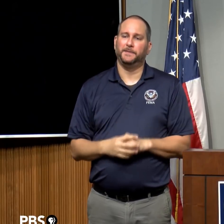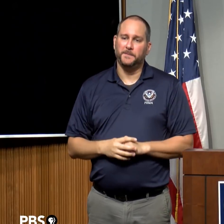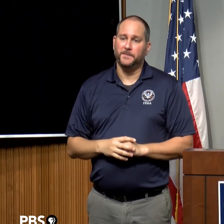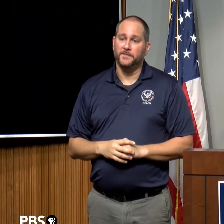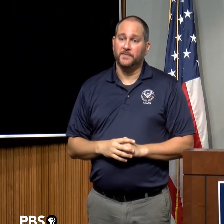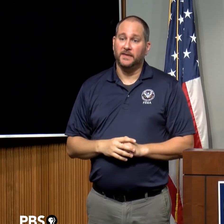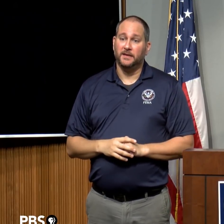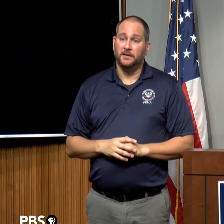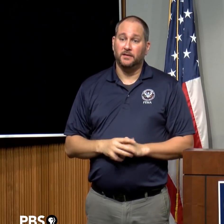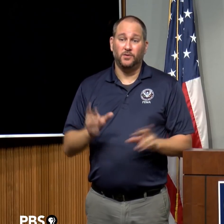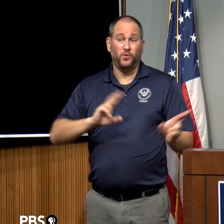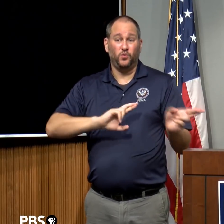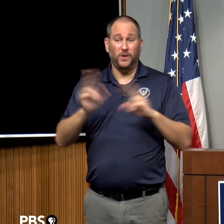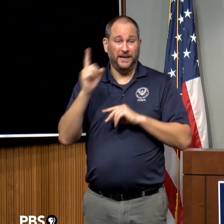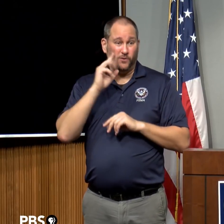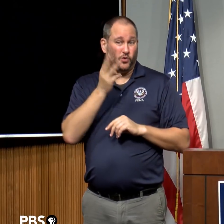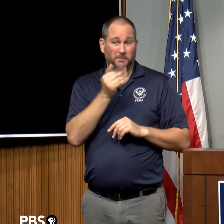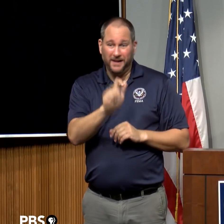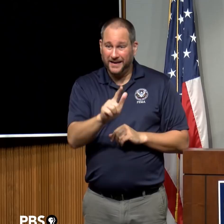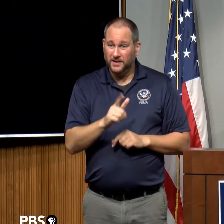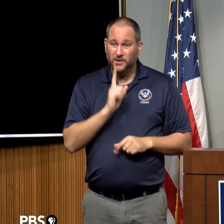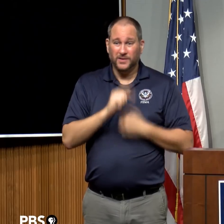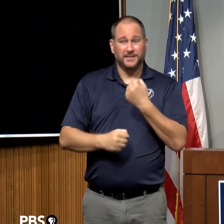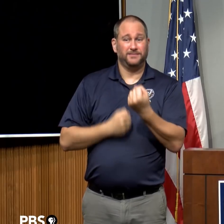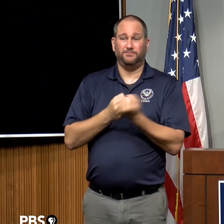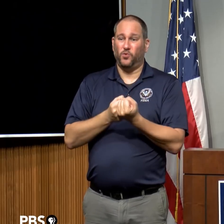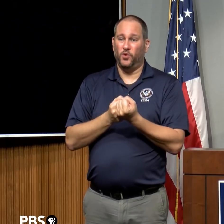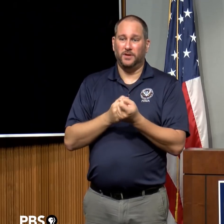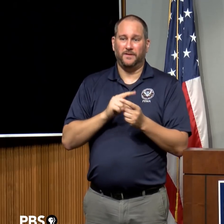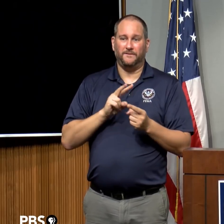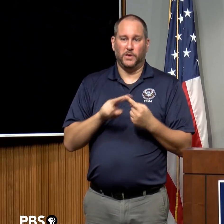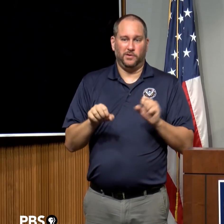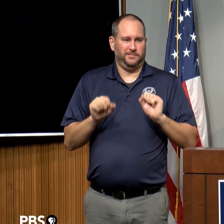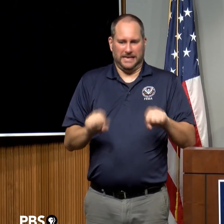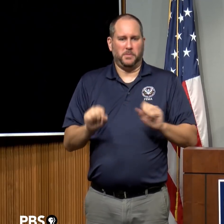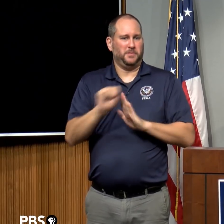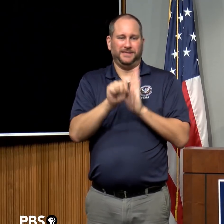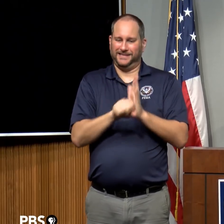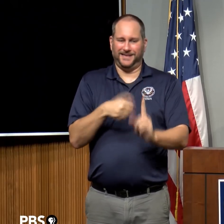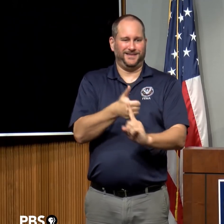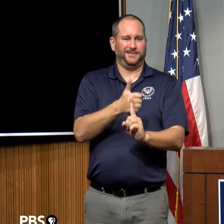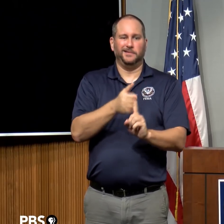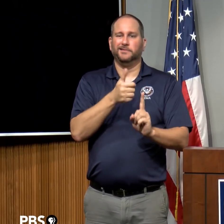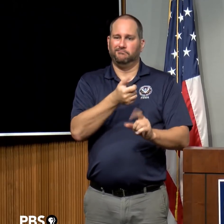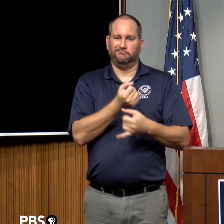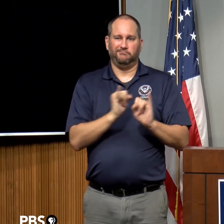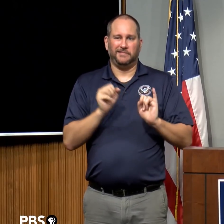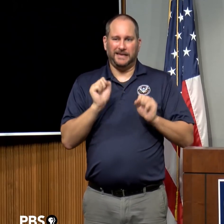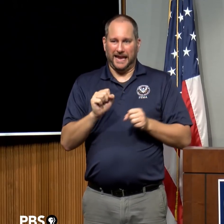and, again, we're supporting an extremely capable state in the state of Florida and the surrounding states.